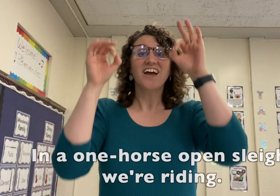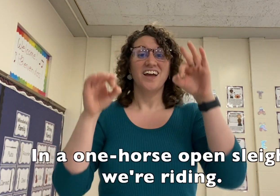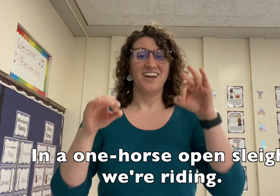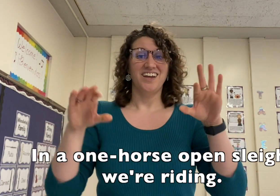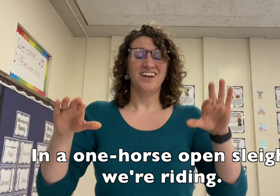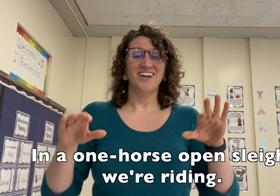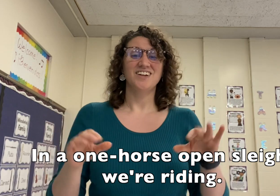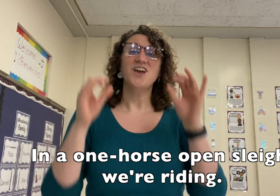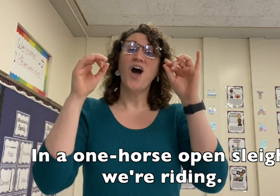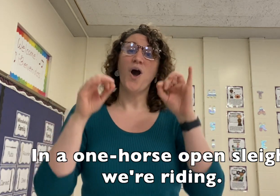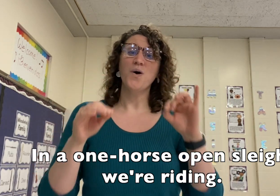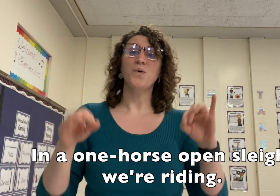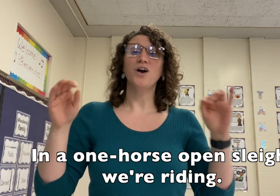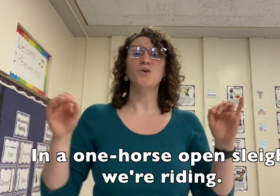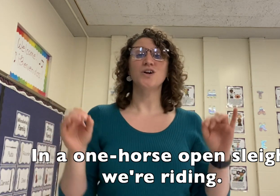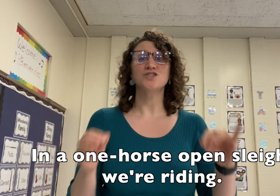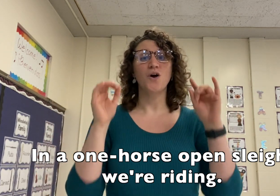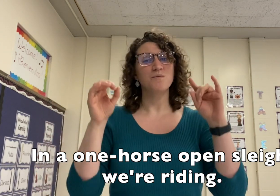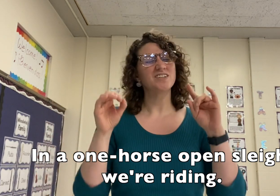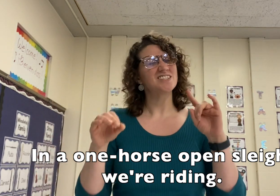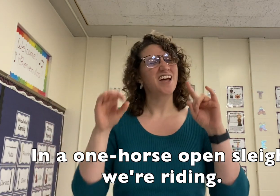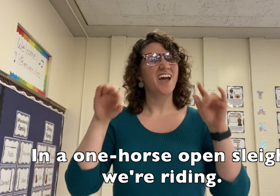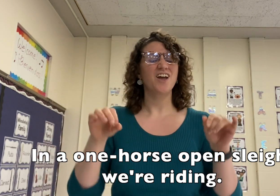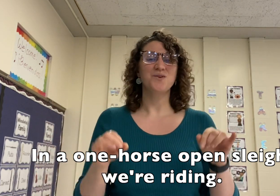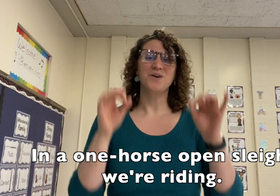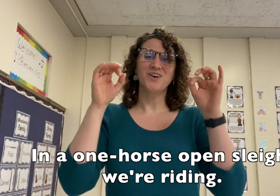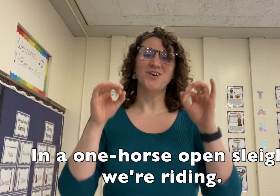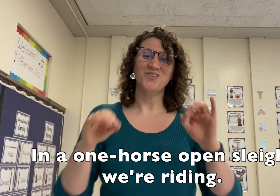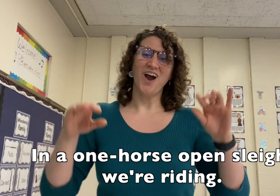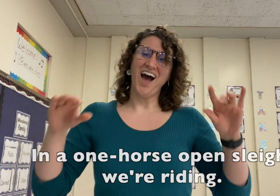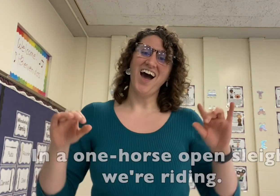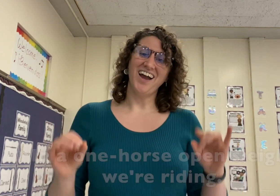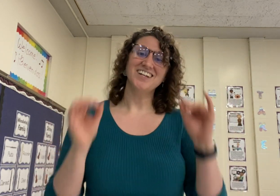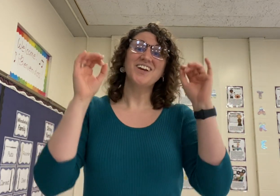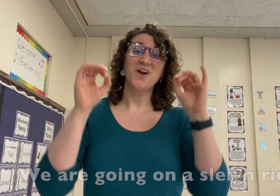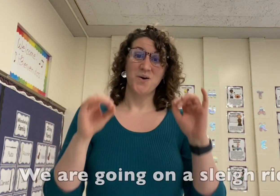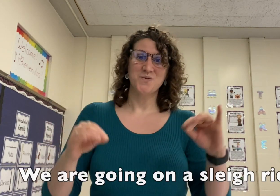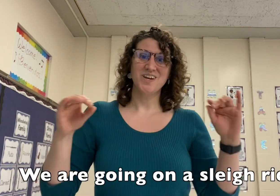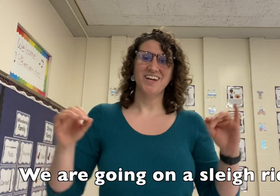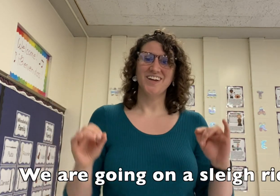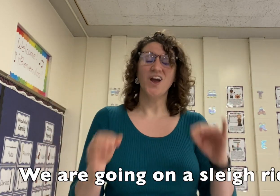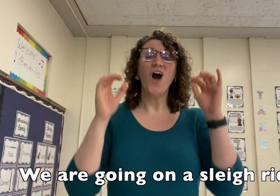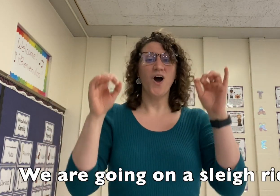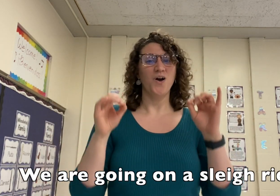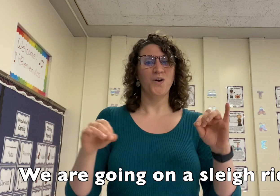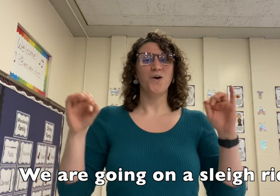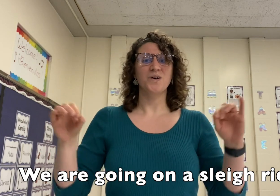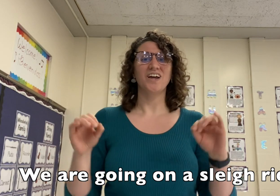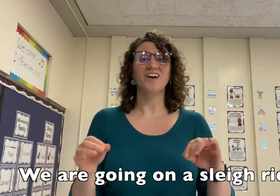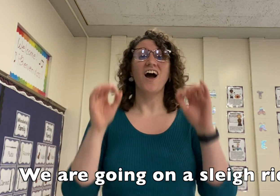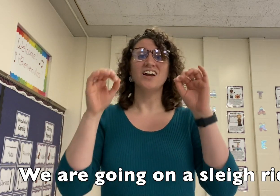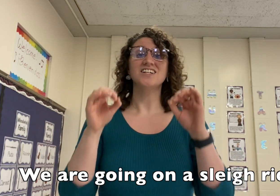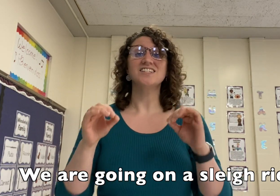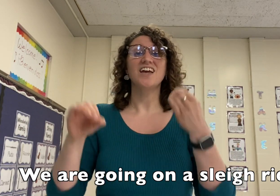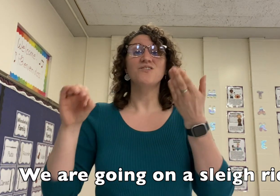in a one-horse open sleigh we're riding. We are going on a sleigh